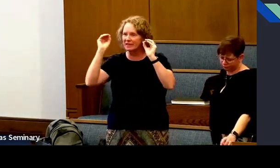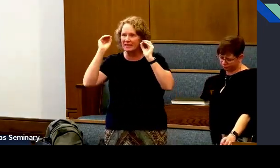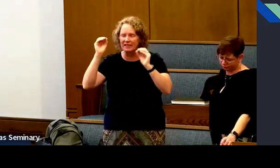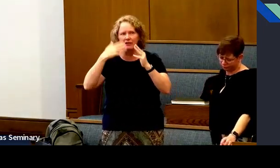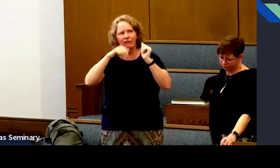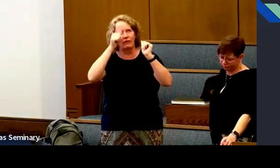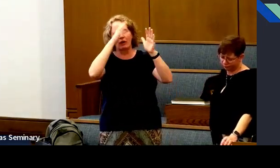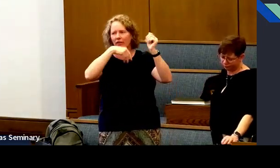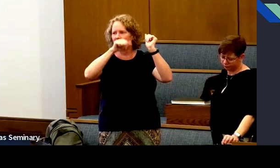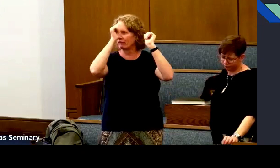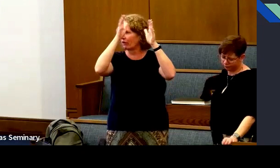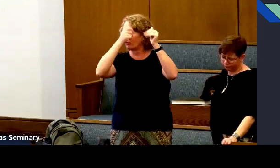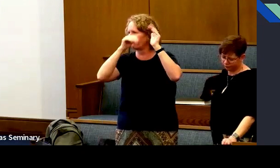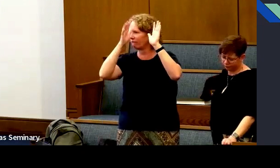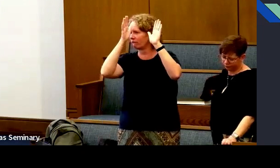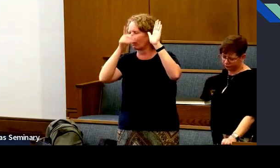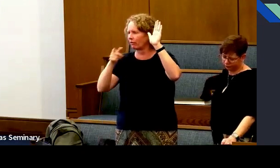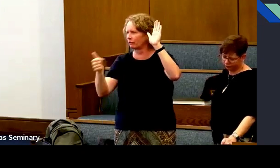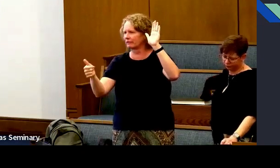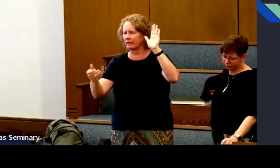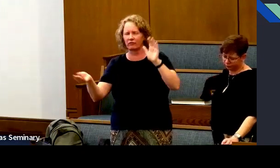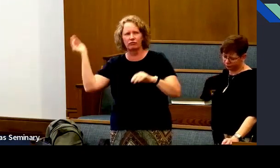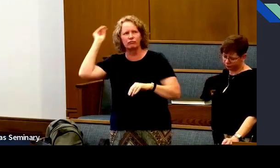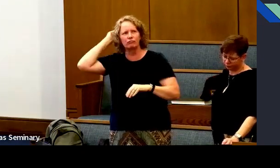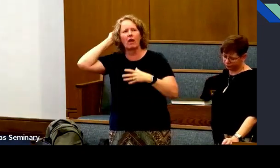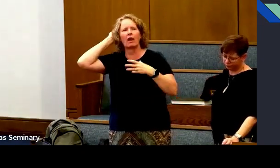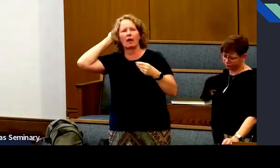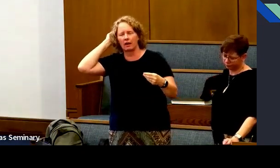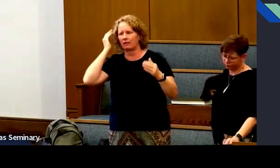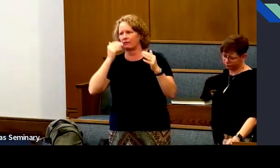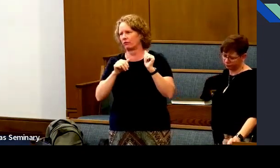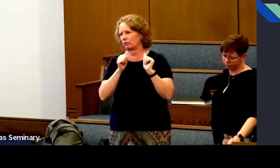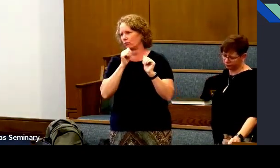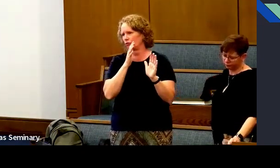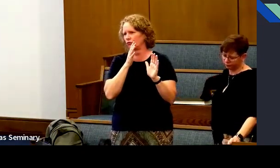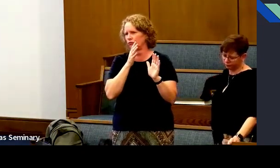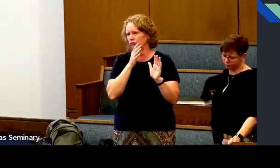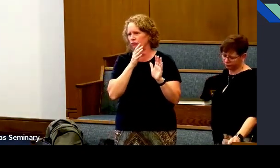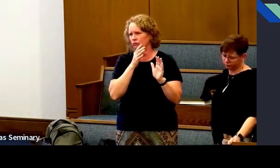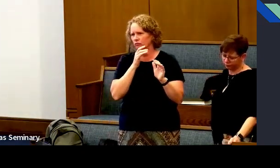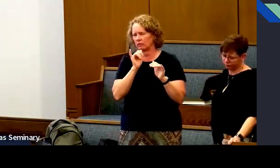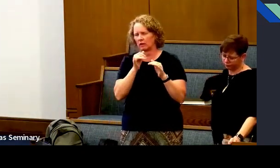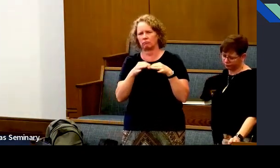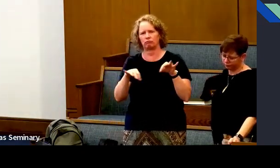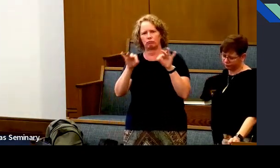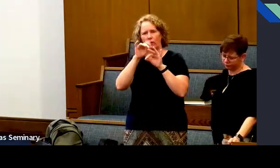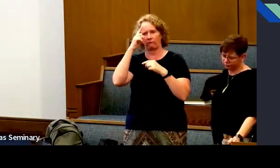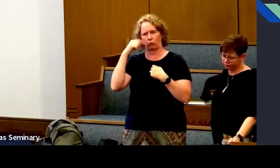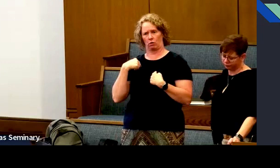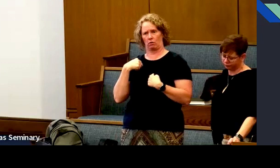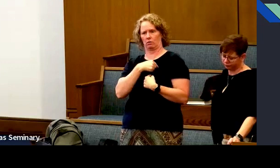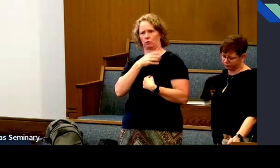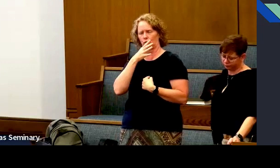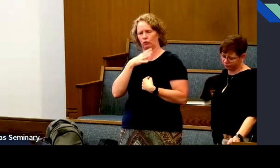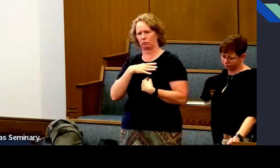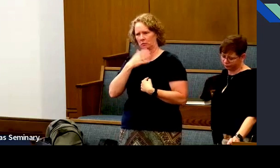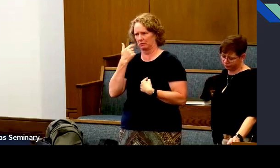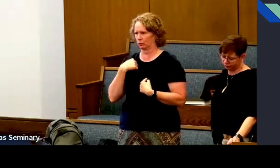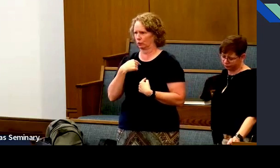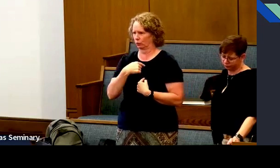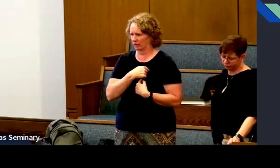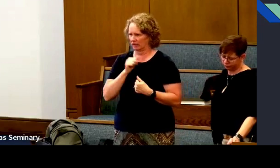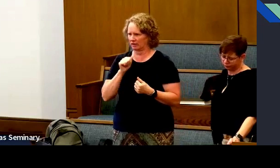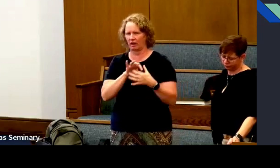when you're discussing church teachings, you say Heavenly Father, Heavenly Father, and in your mind, try to remember